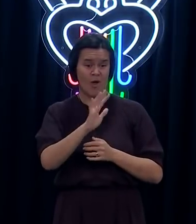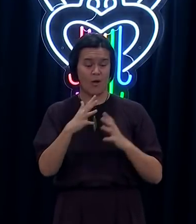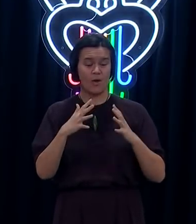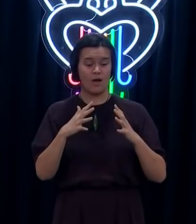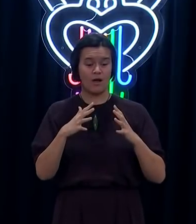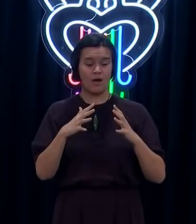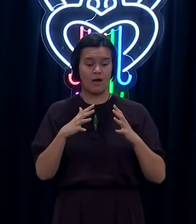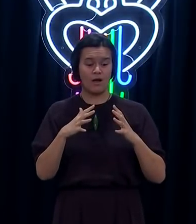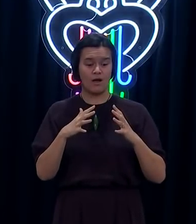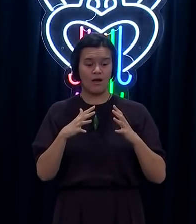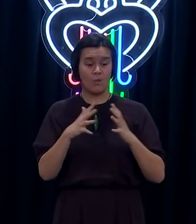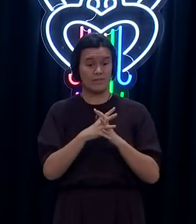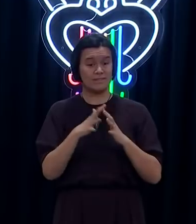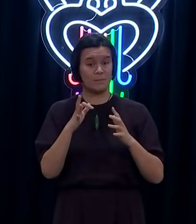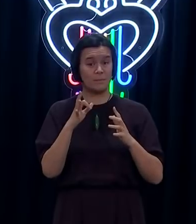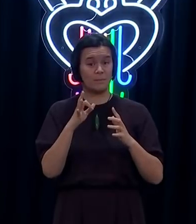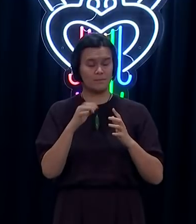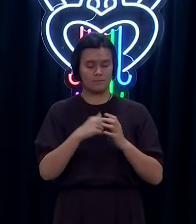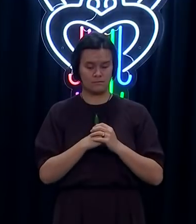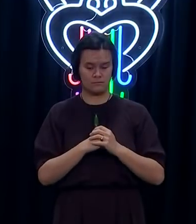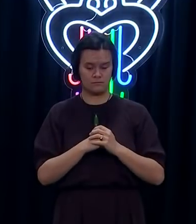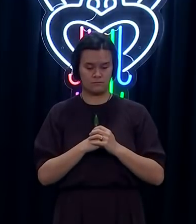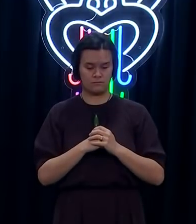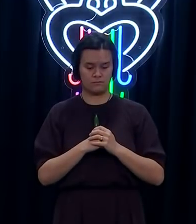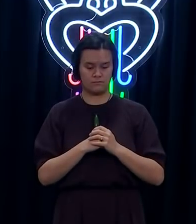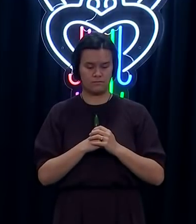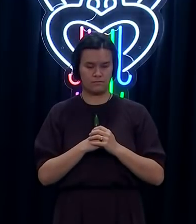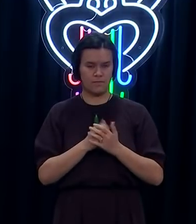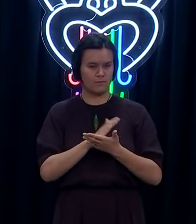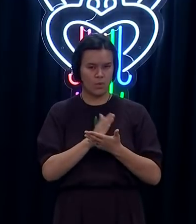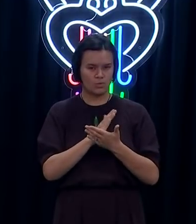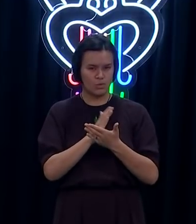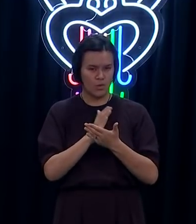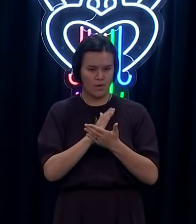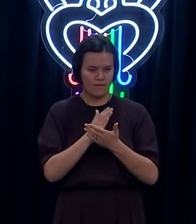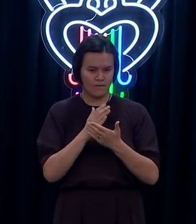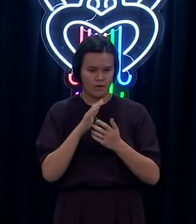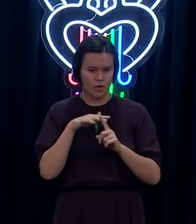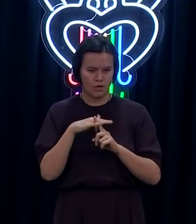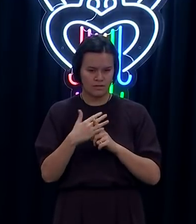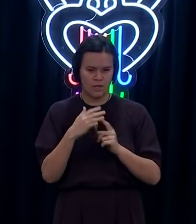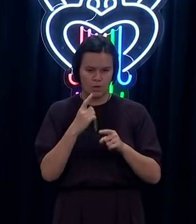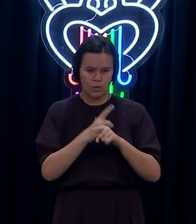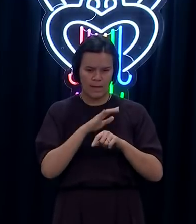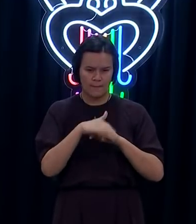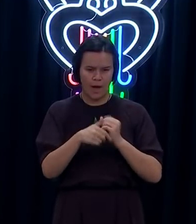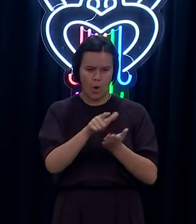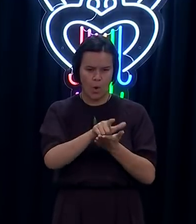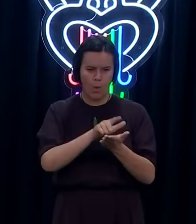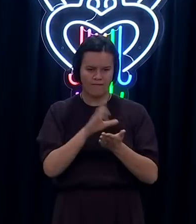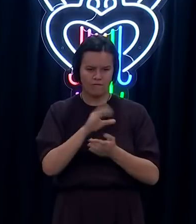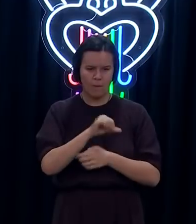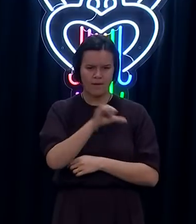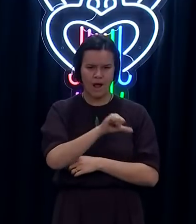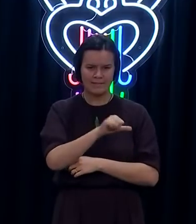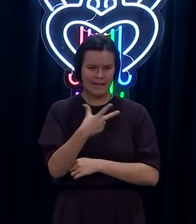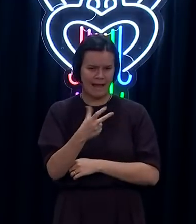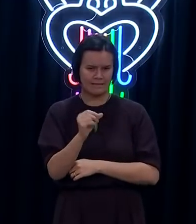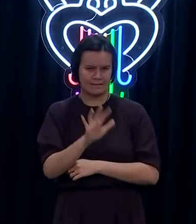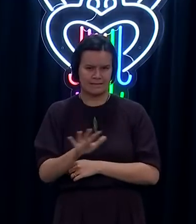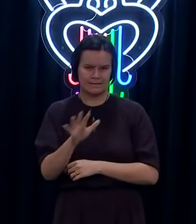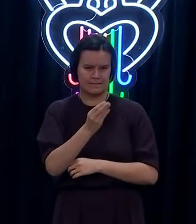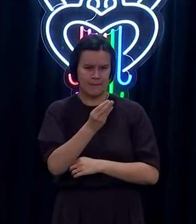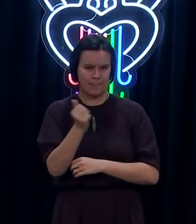deliberating on this arrangement. New Zealand has a very firm, long-standing principle of of not